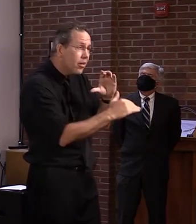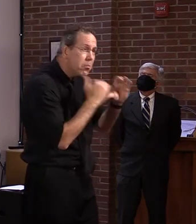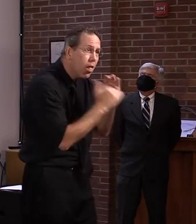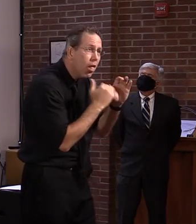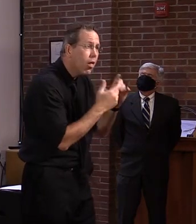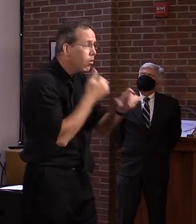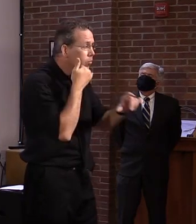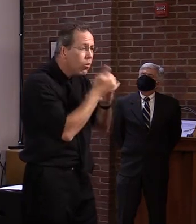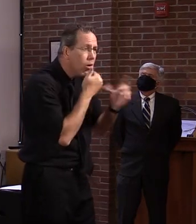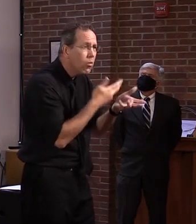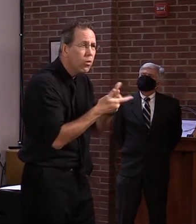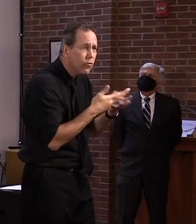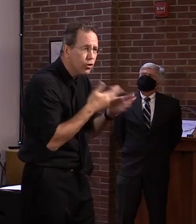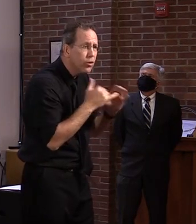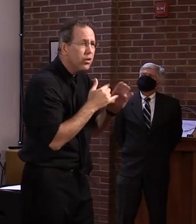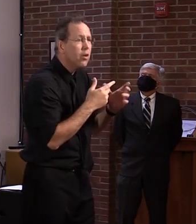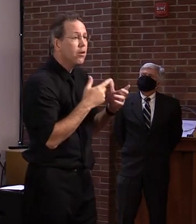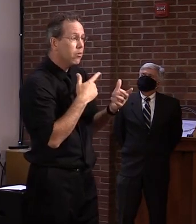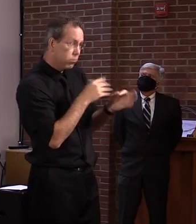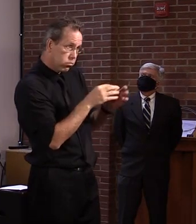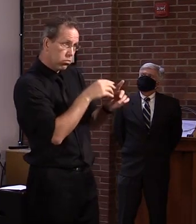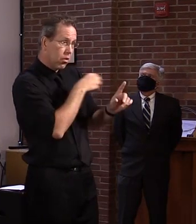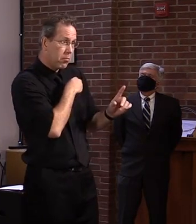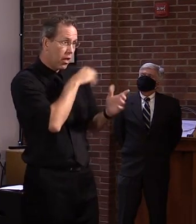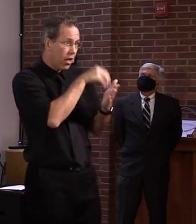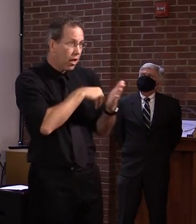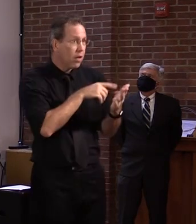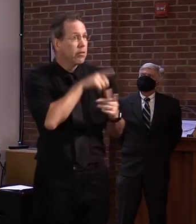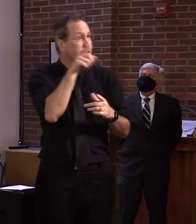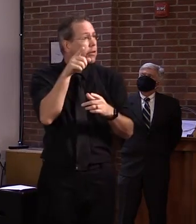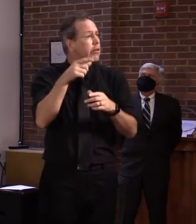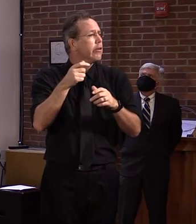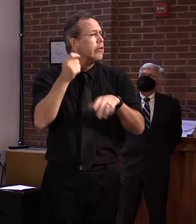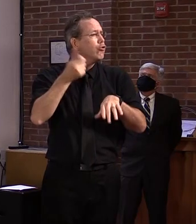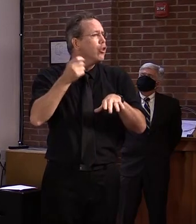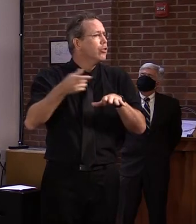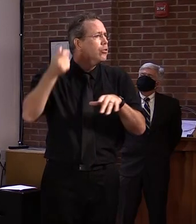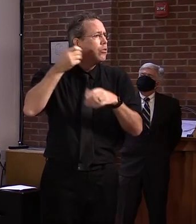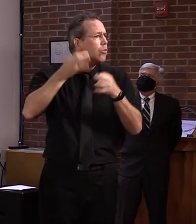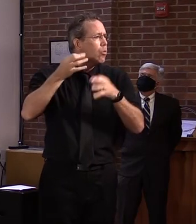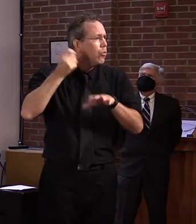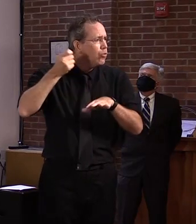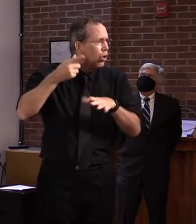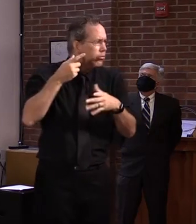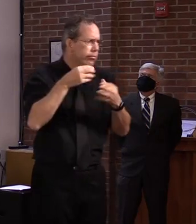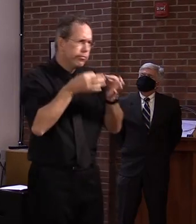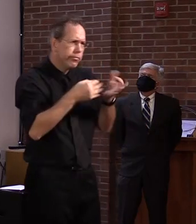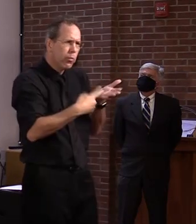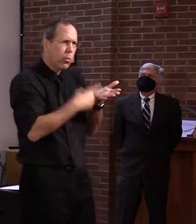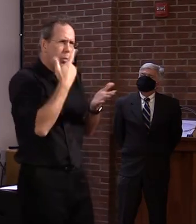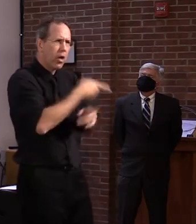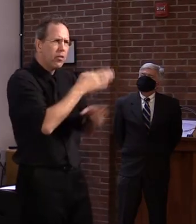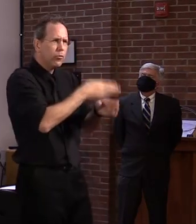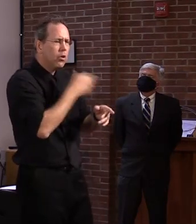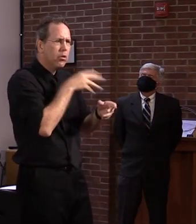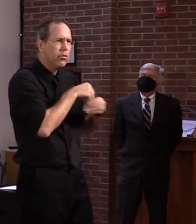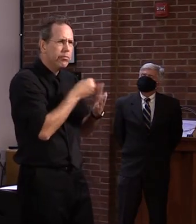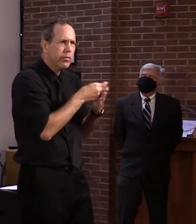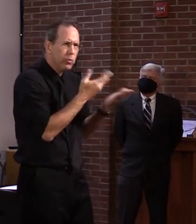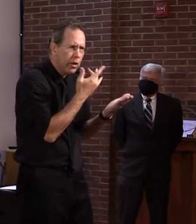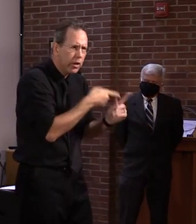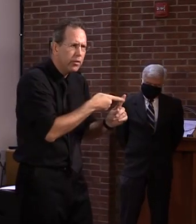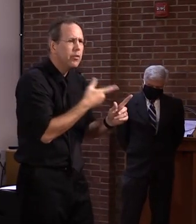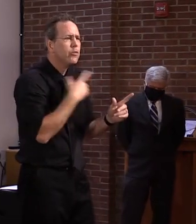They receive an email when they're assigned an adjudicator and moving through the process. So we have tried to also step up our communication